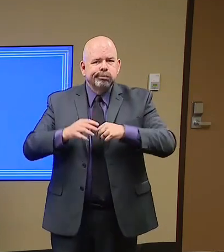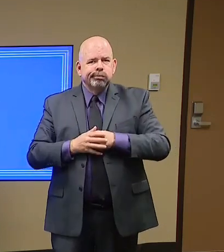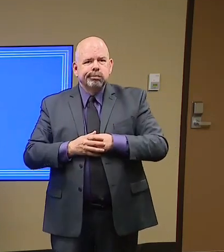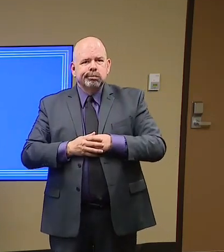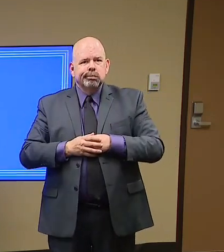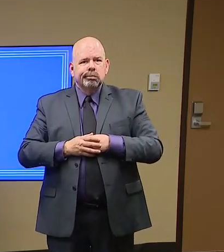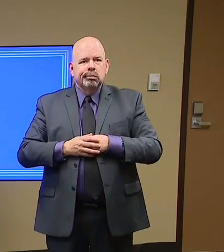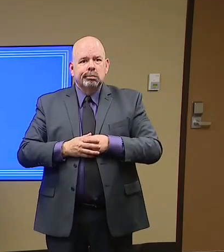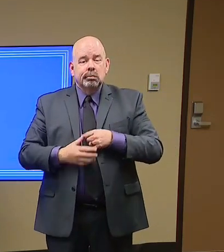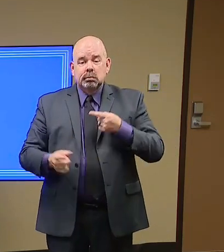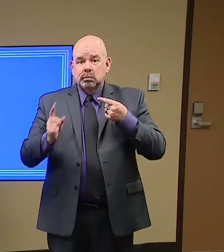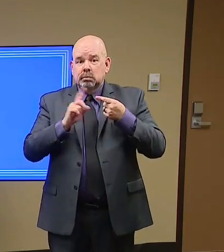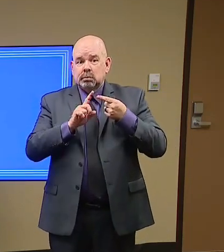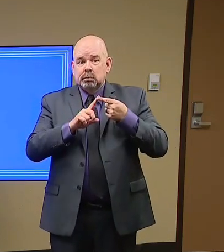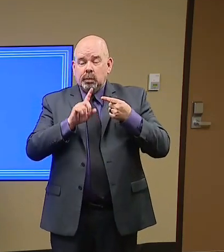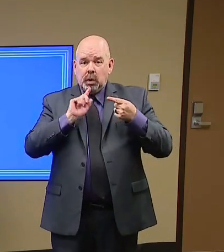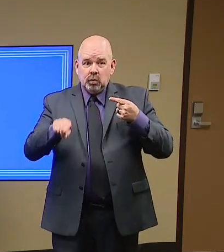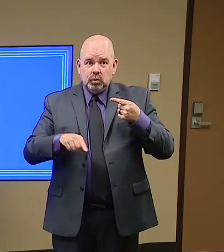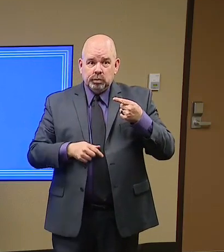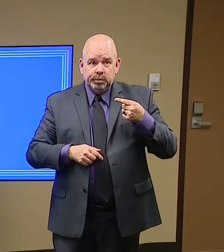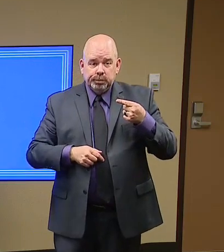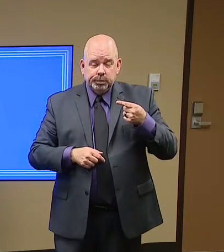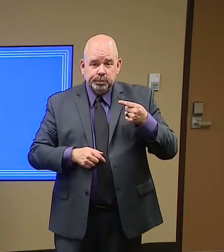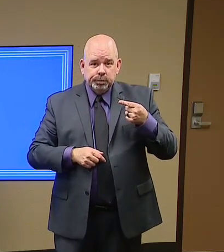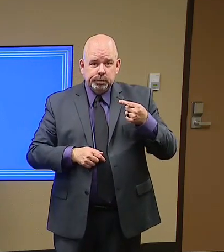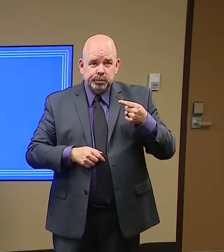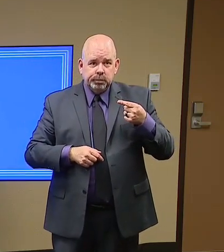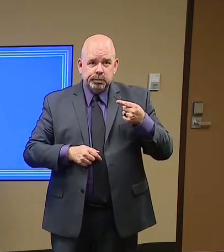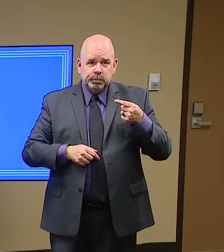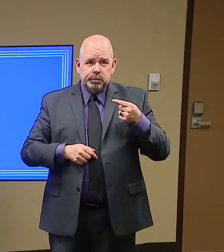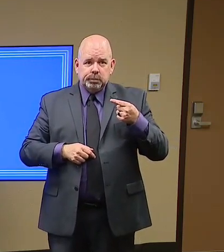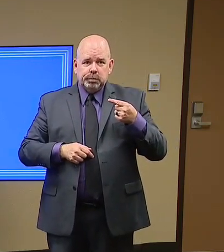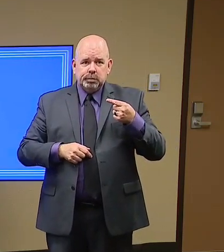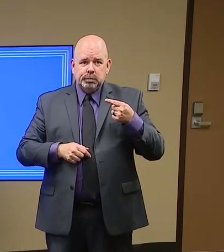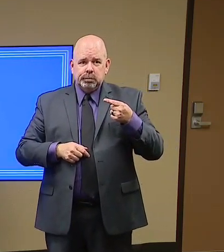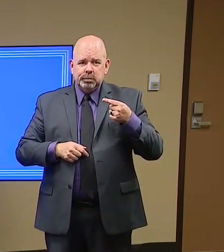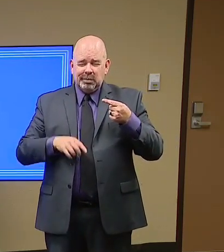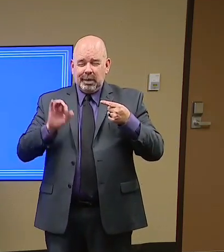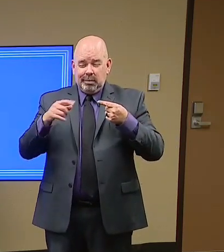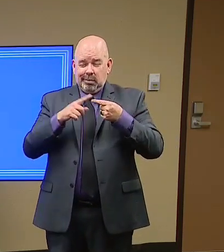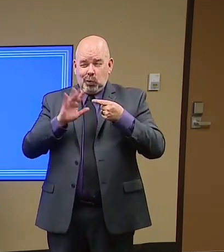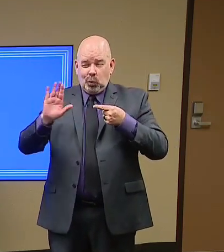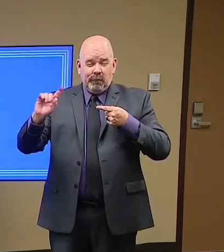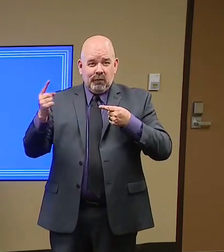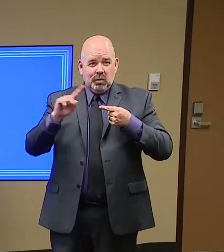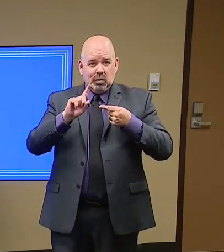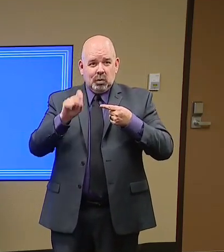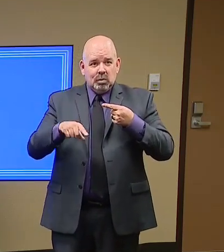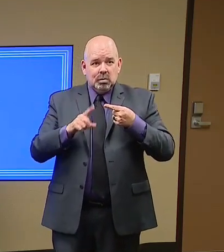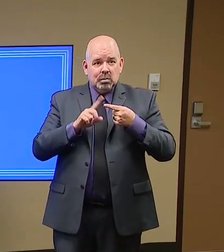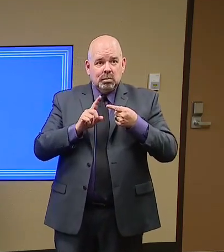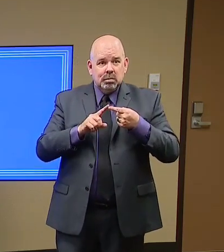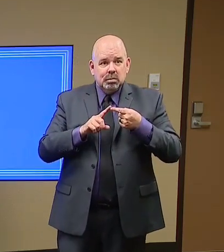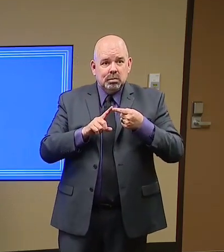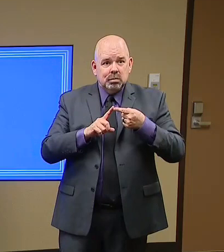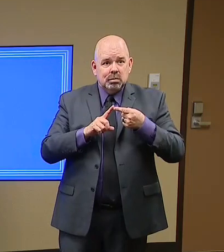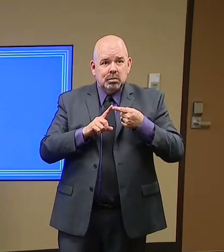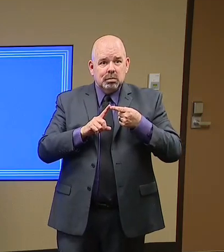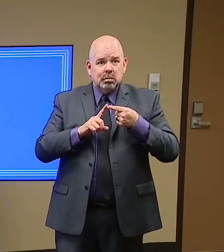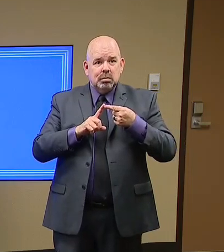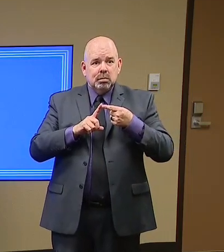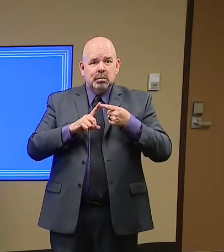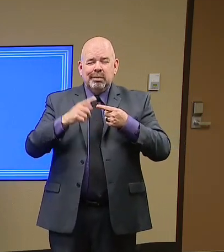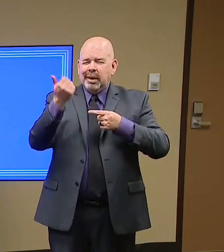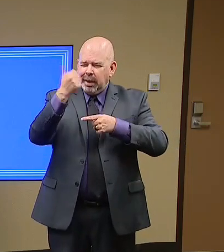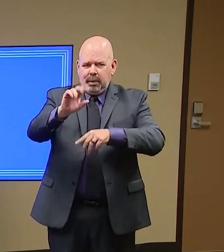So to what sort of establishments does it apply? It applies to all commercial businesses. So businesses